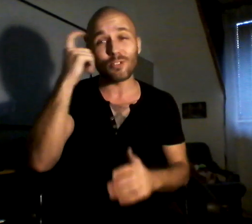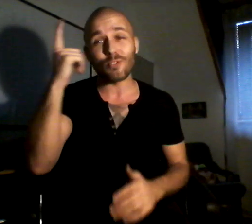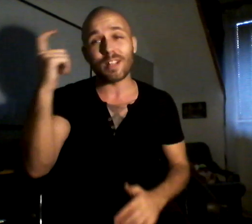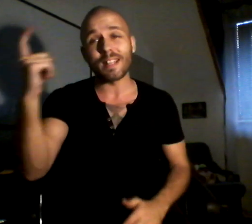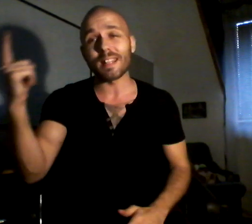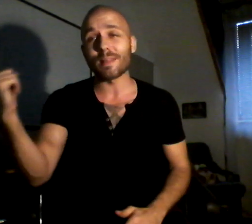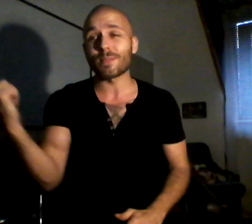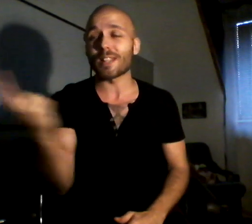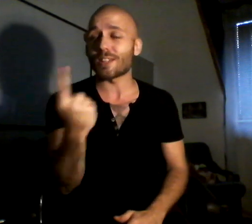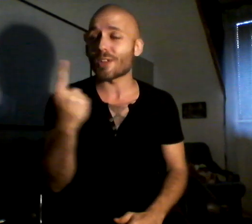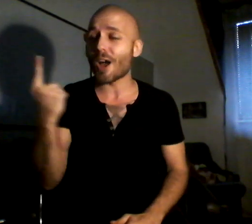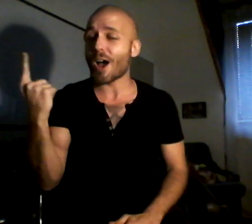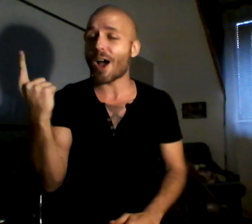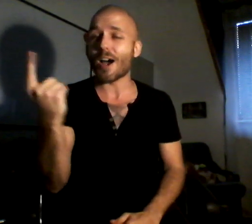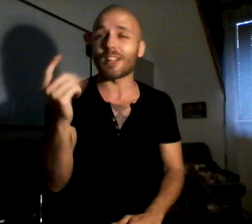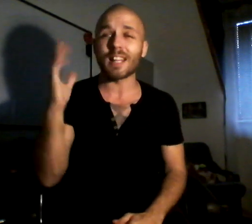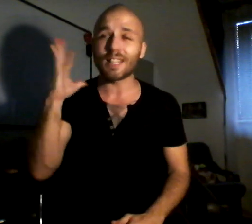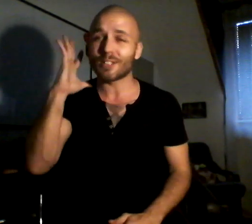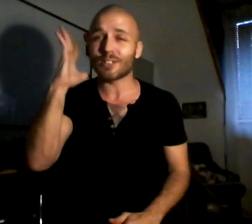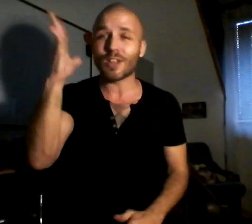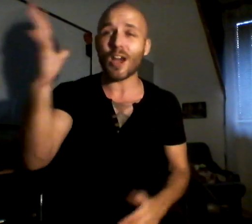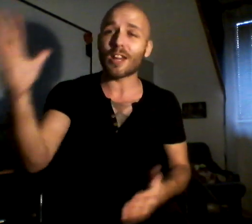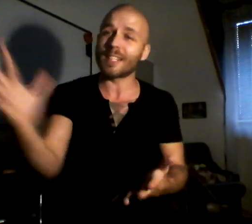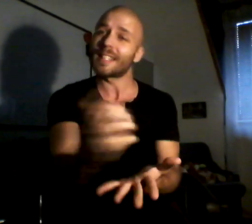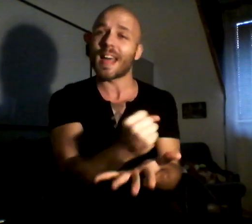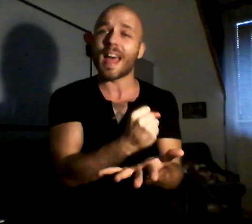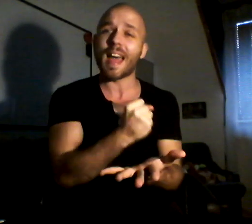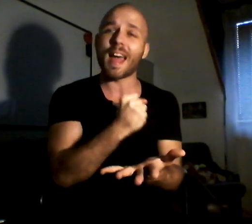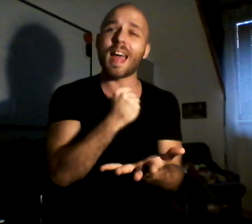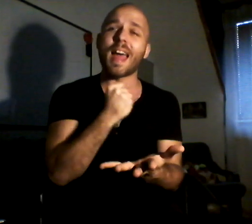dreams of who lives in the sight.